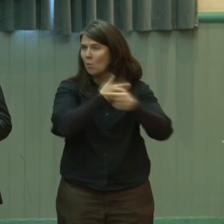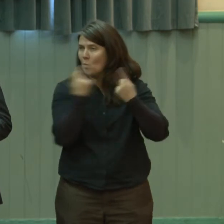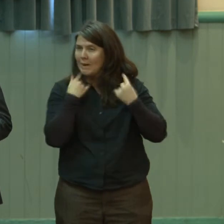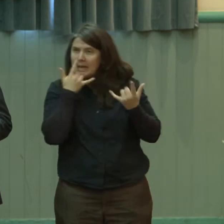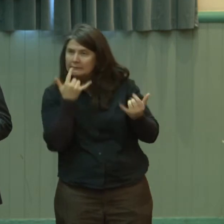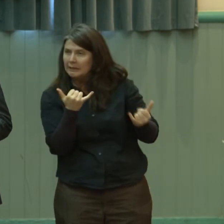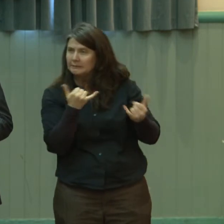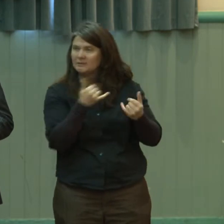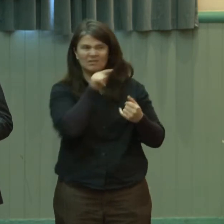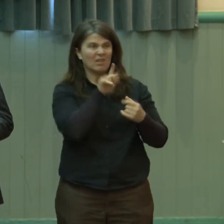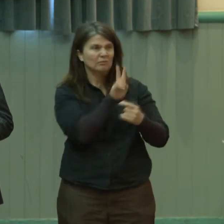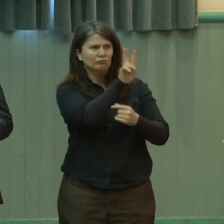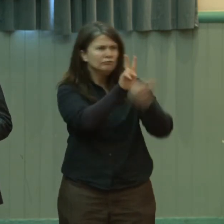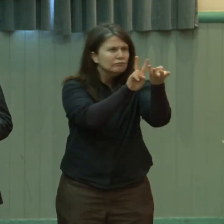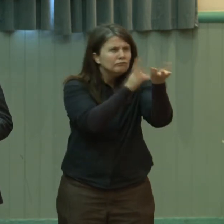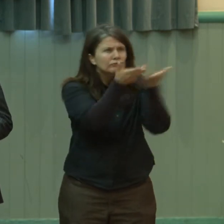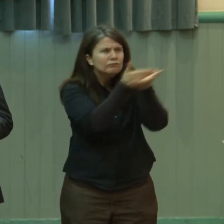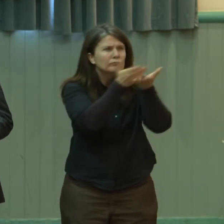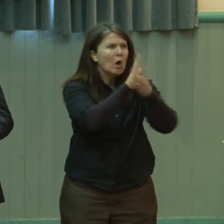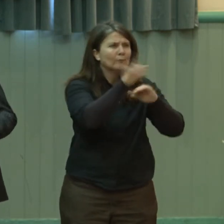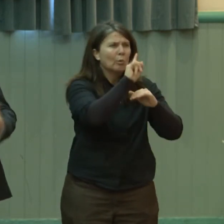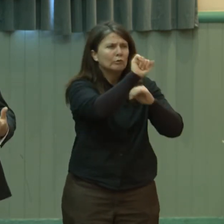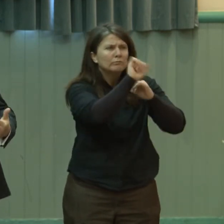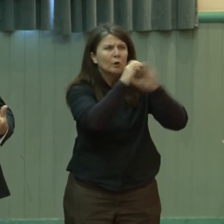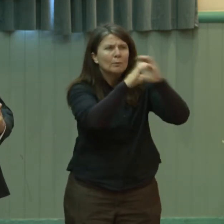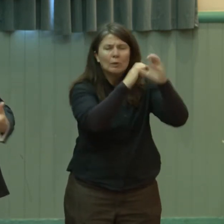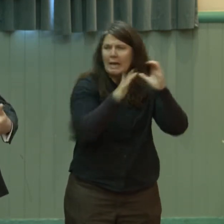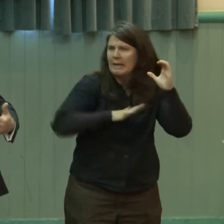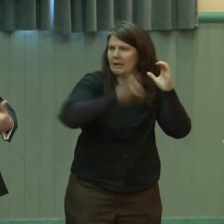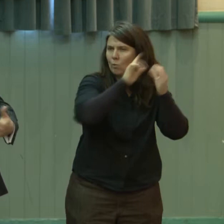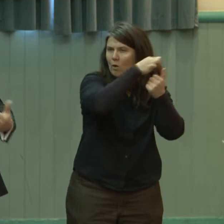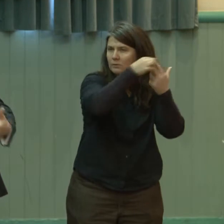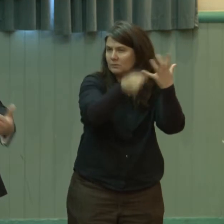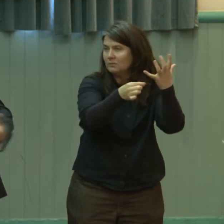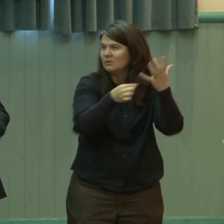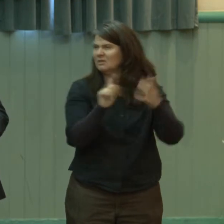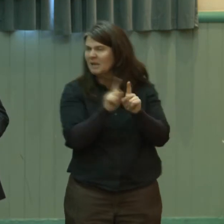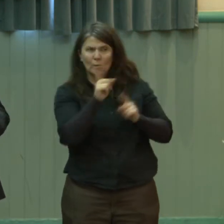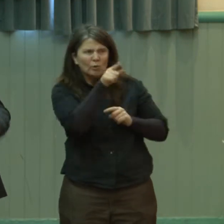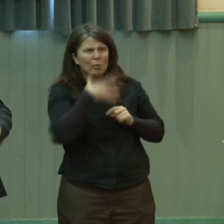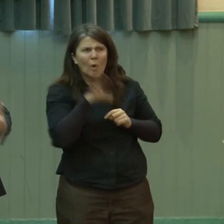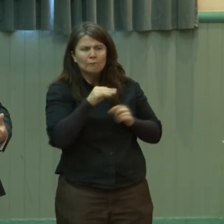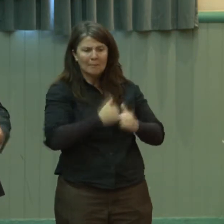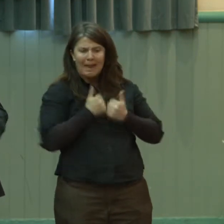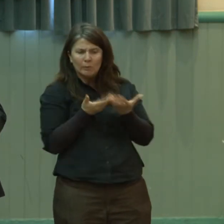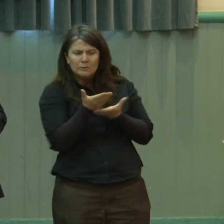needs are. That's the first thing that happens. And we also talk to them about what it is they think they want, what they want from the service, what they think they need.